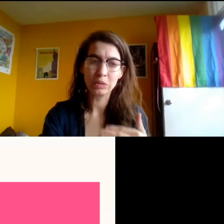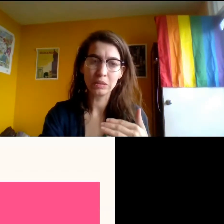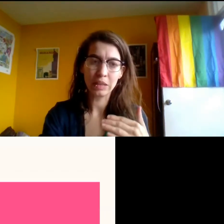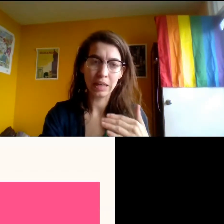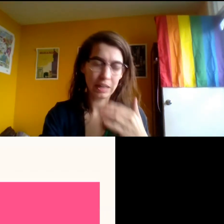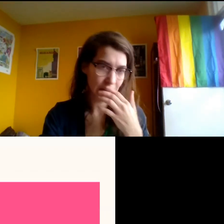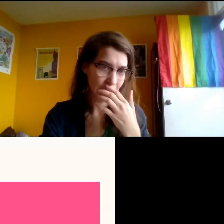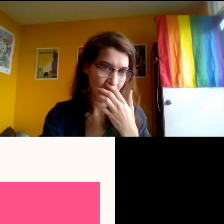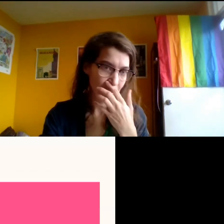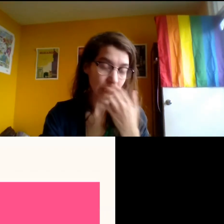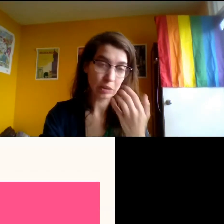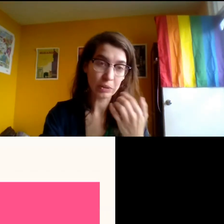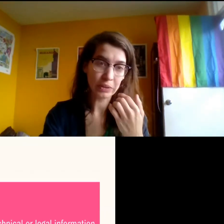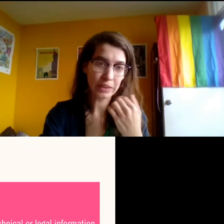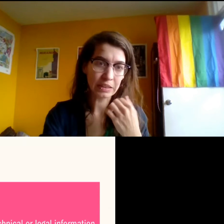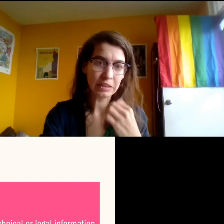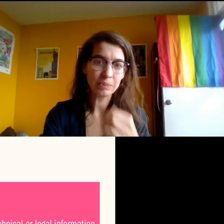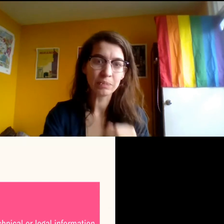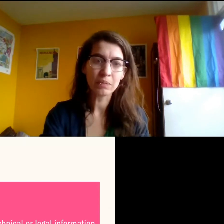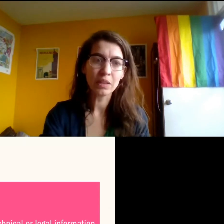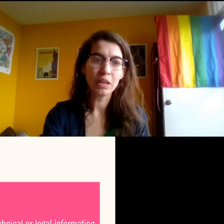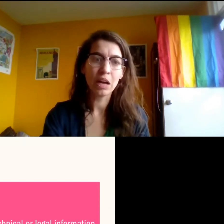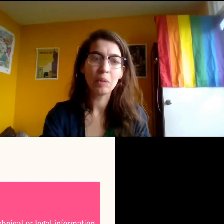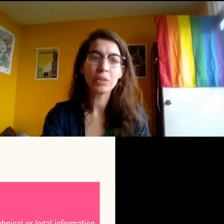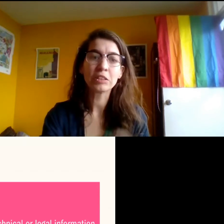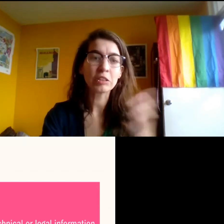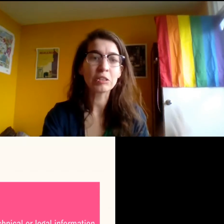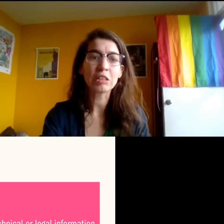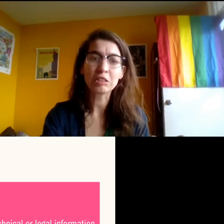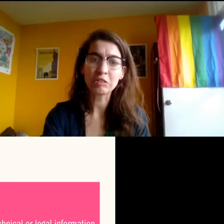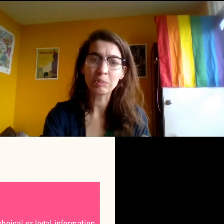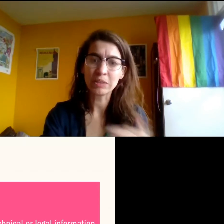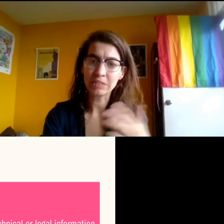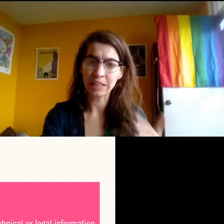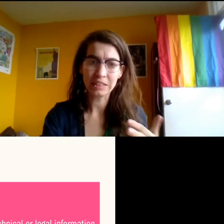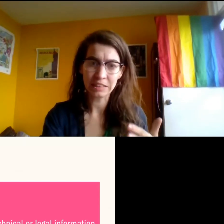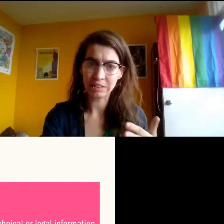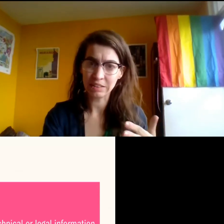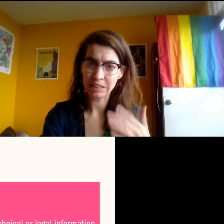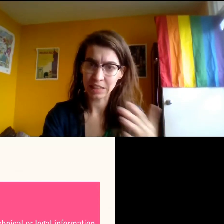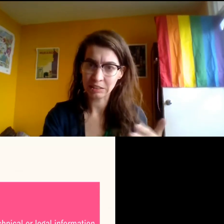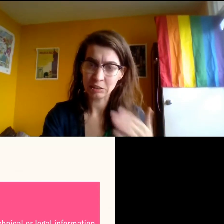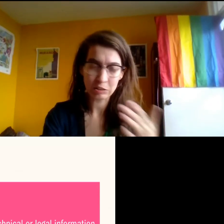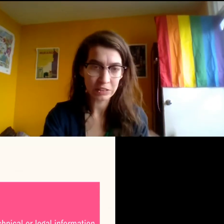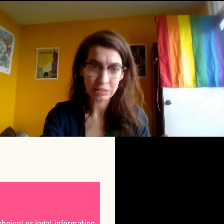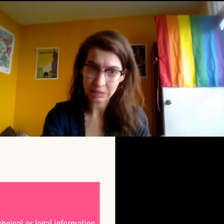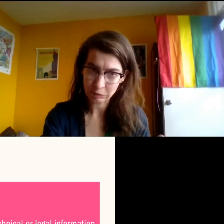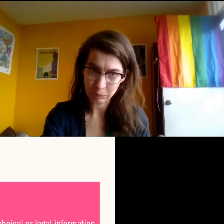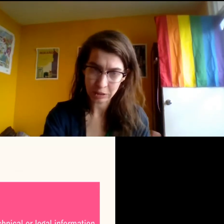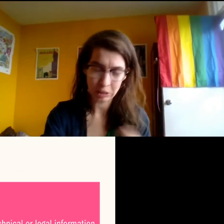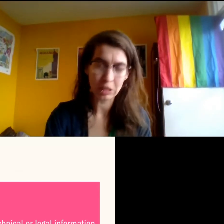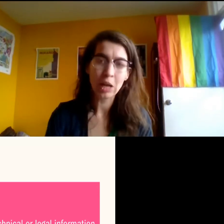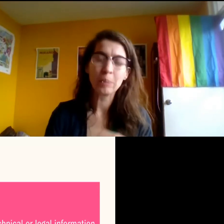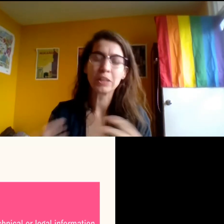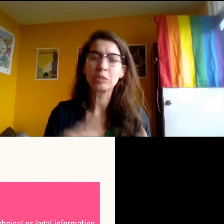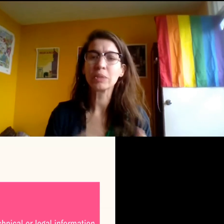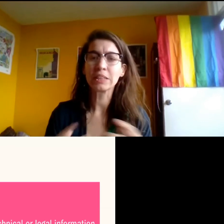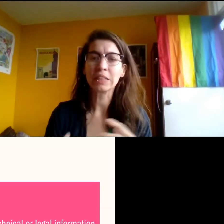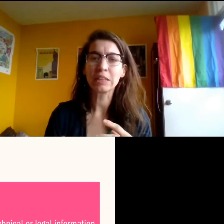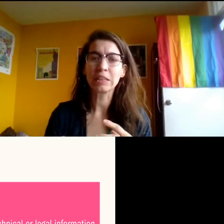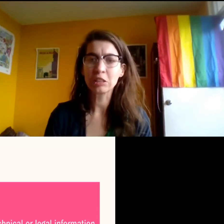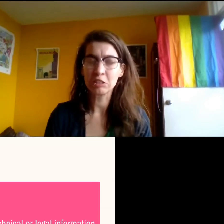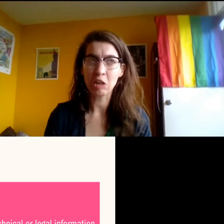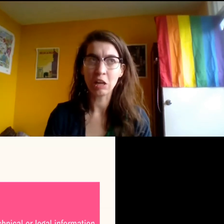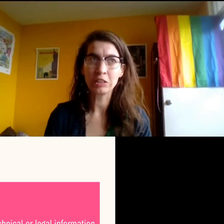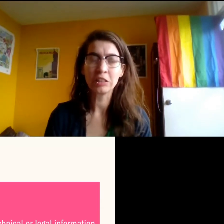those, uh, those ambiguities. Um, it's also not stripped of necessary technical or legal information because